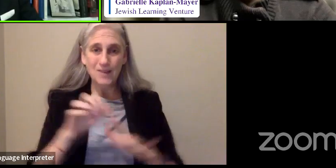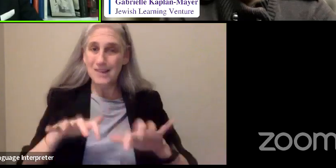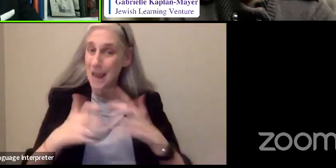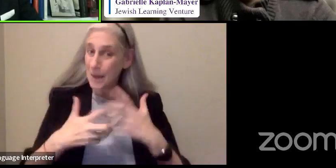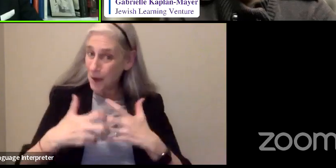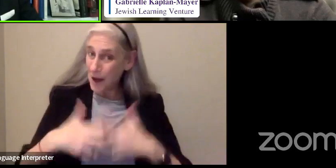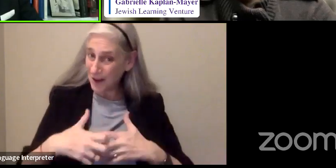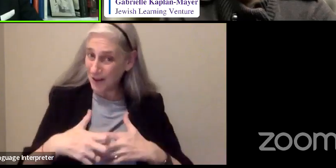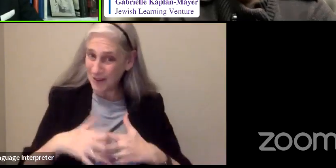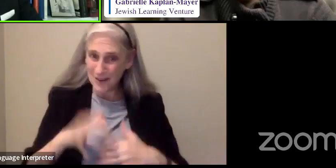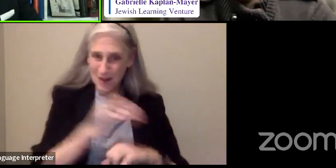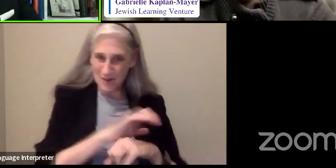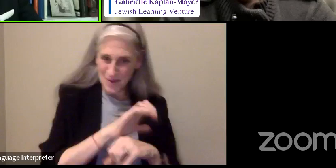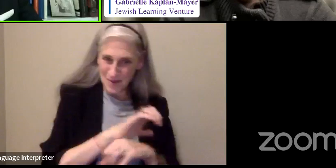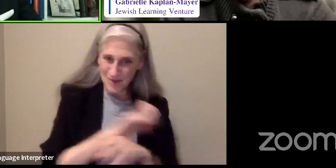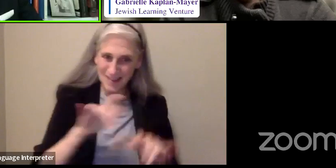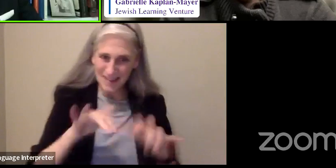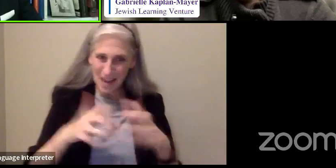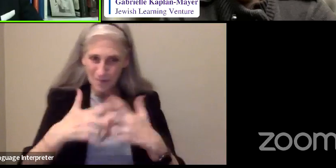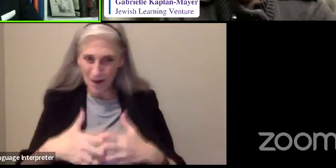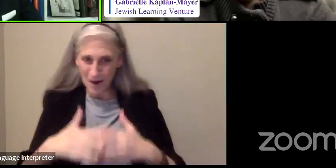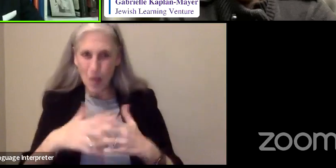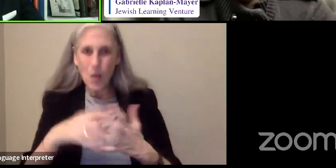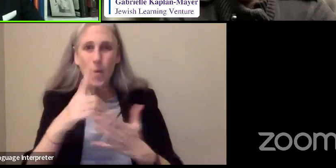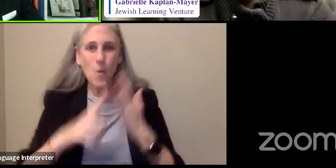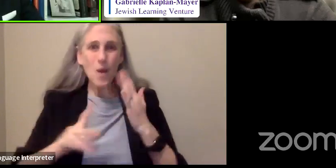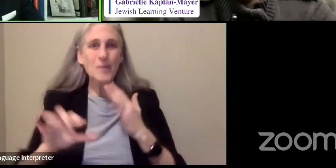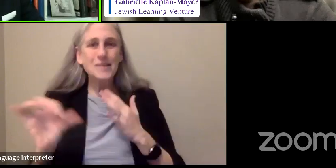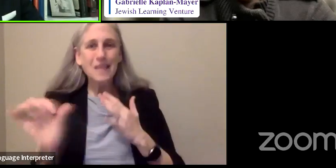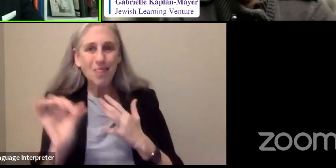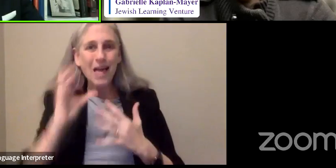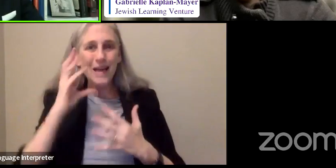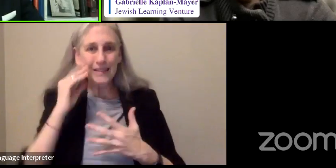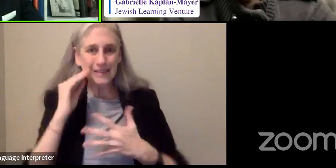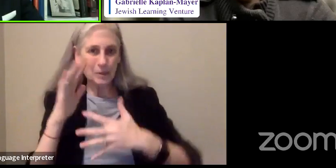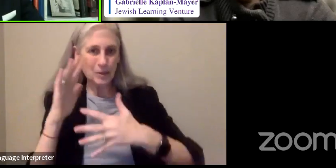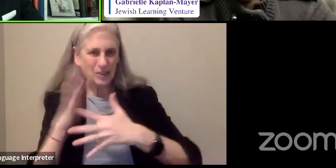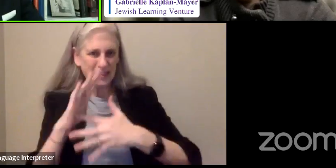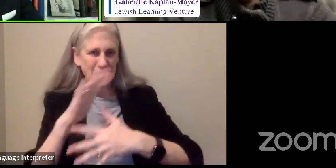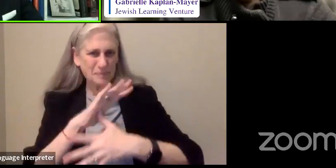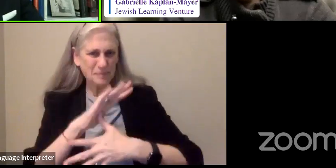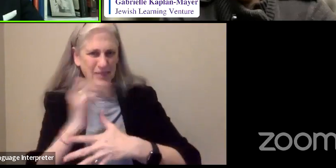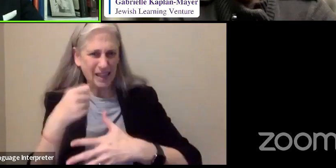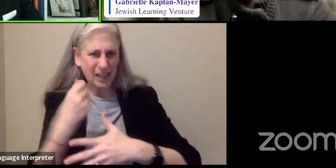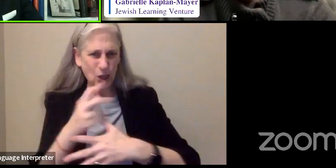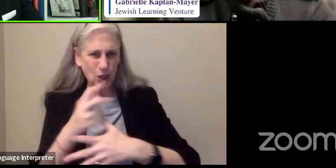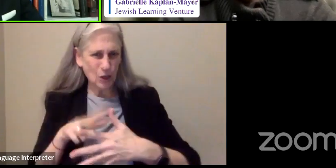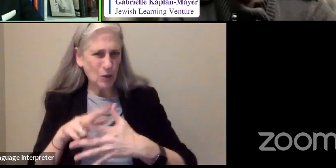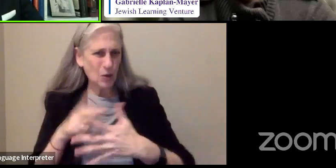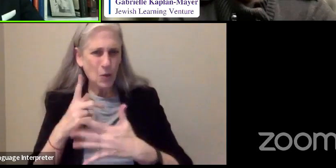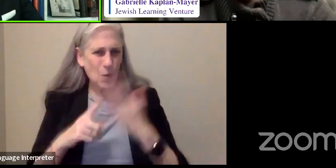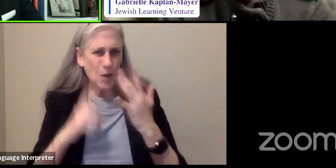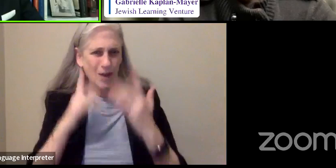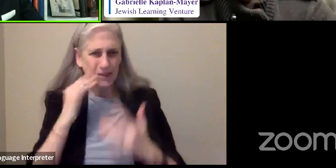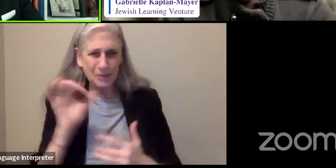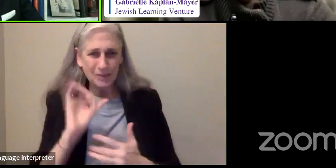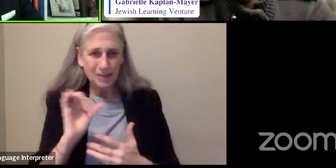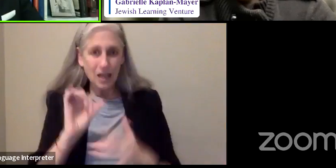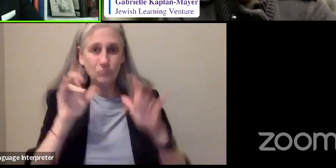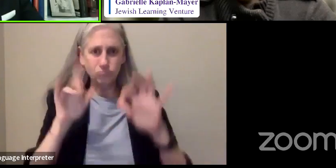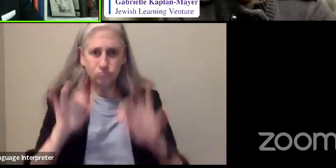talking about what it was like to go through my junior and senior year. And then I put it away.